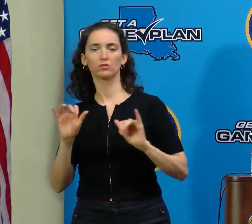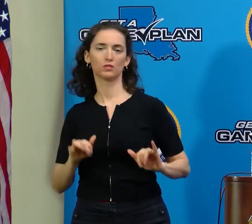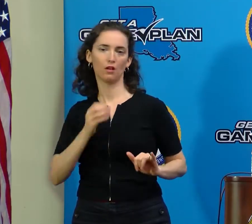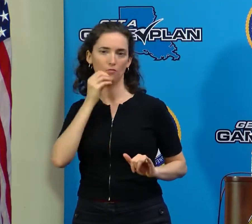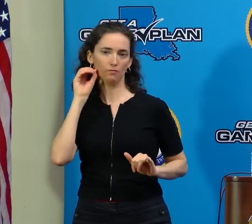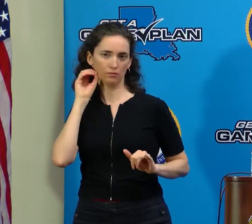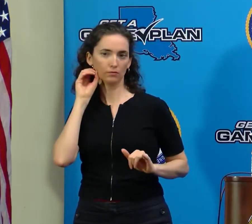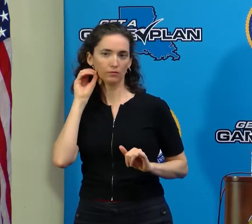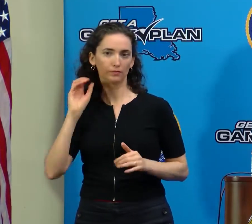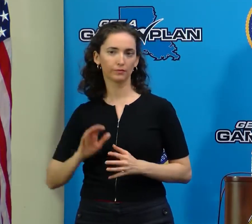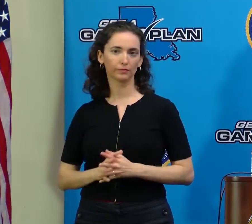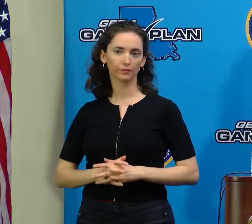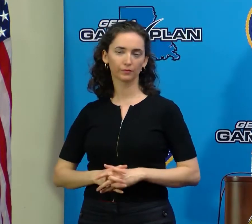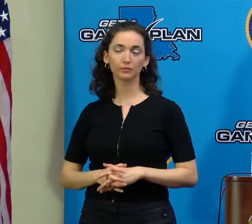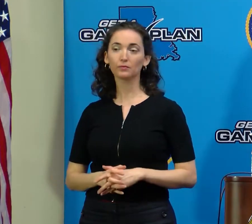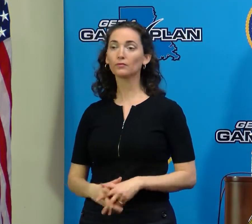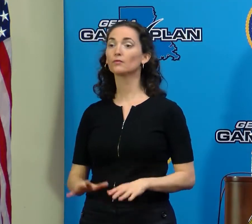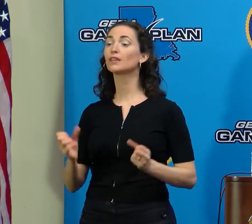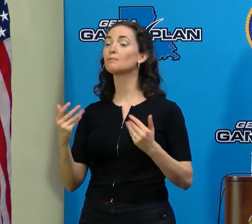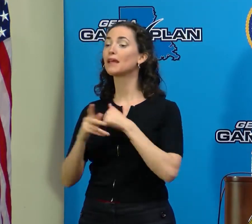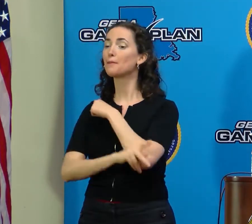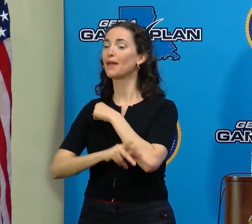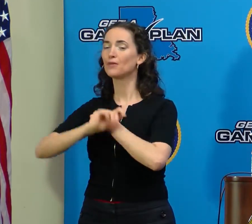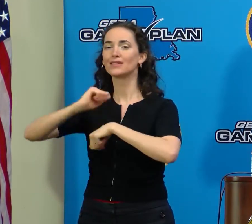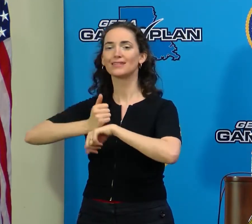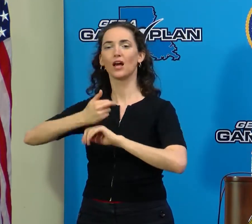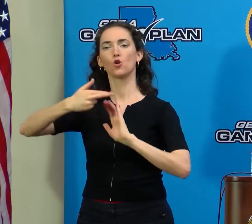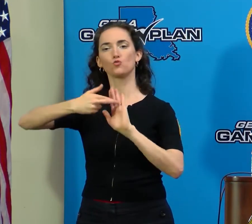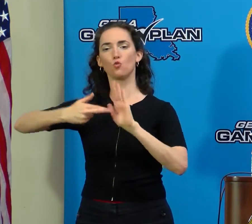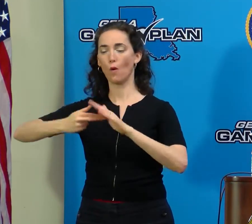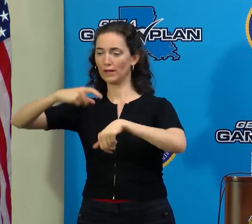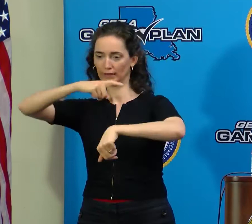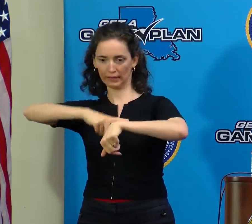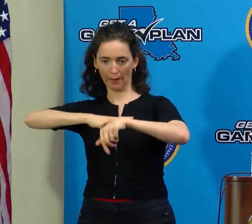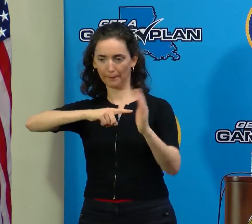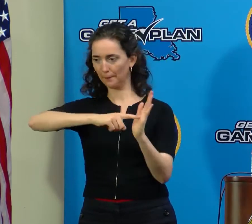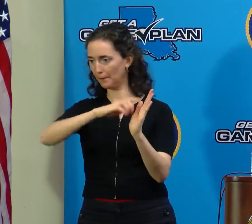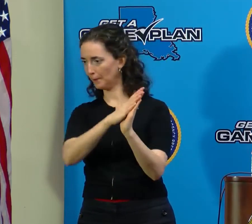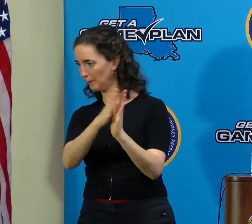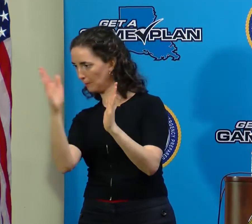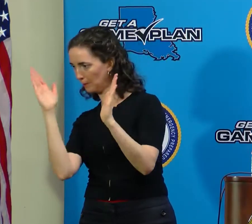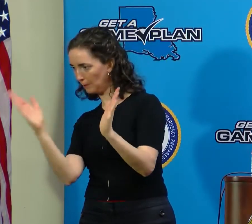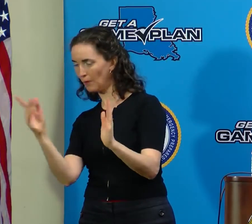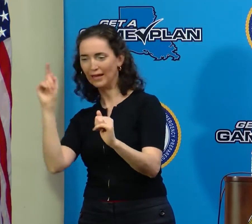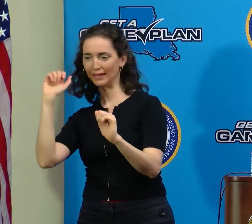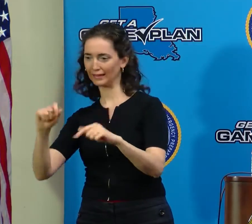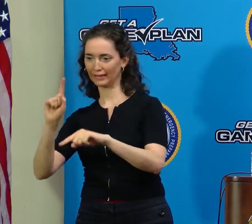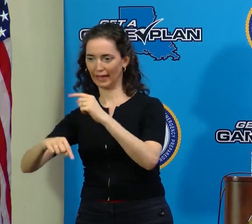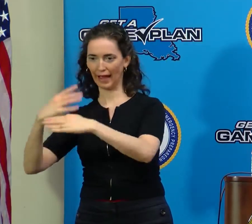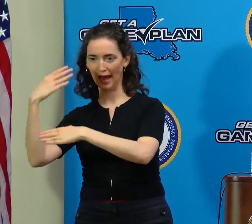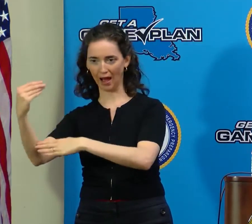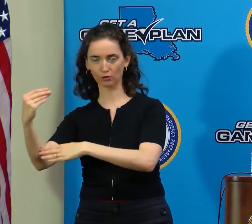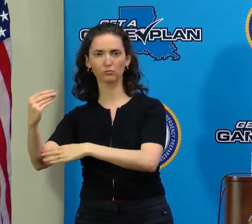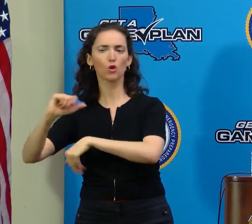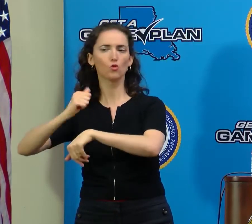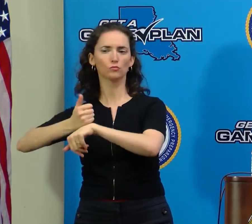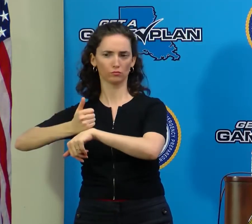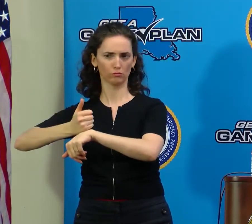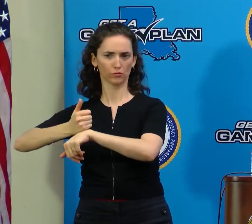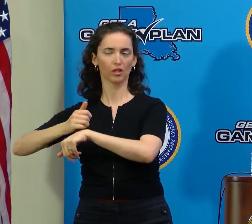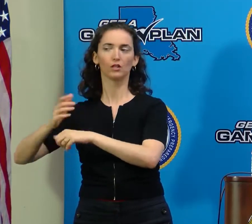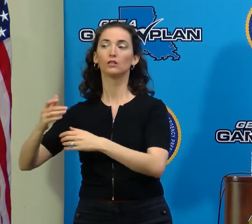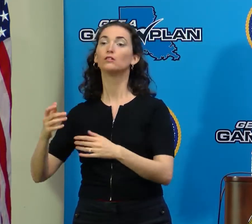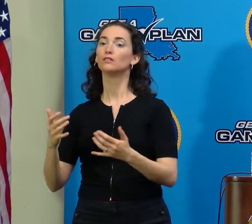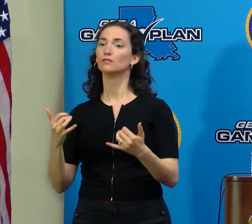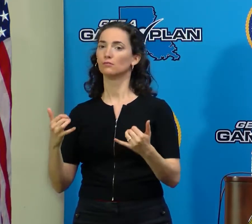And many parishes have curfews in place, so please follow the directions of your local elected officials. There are currently